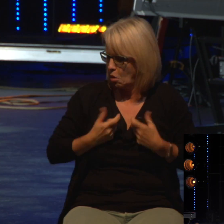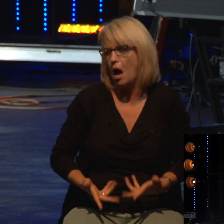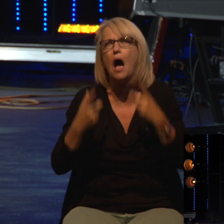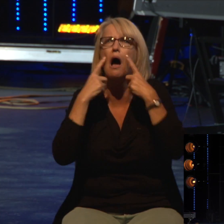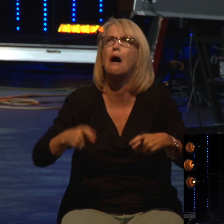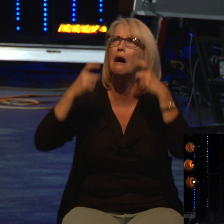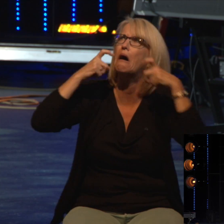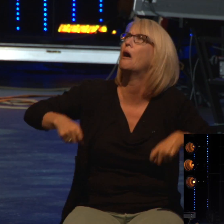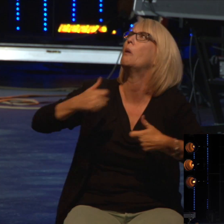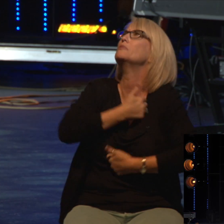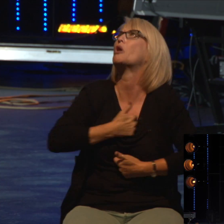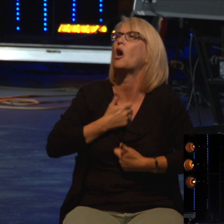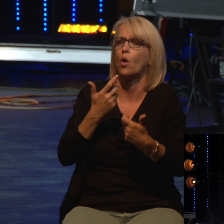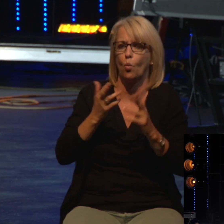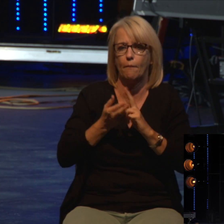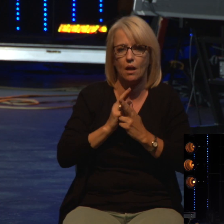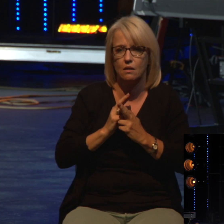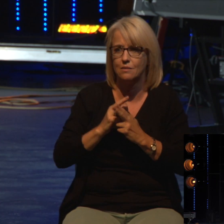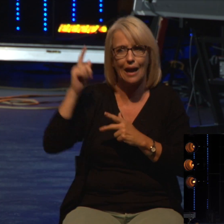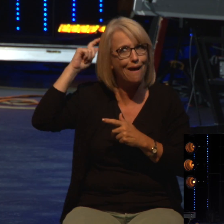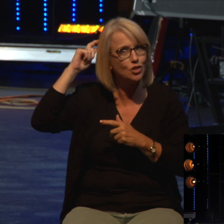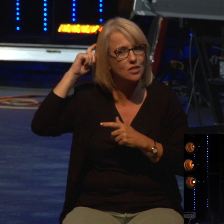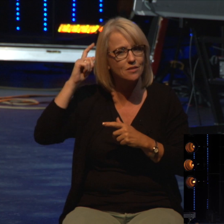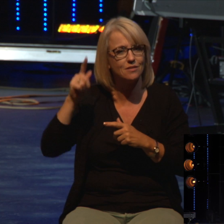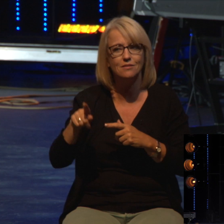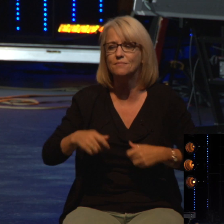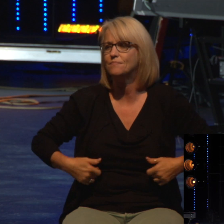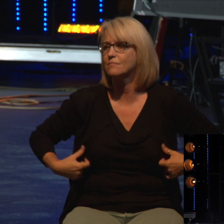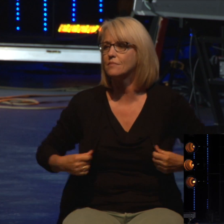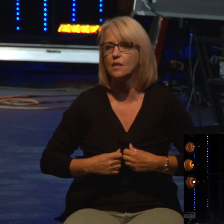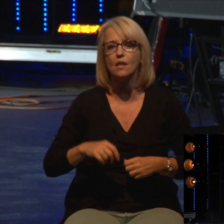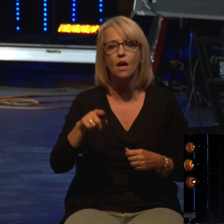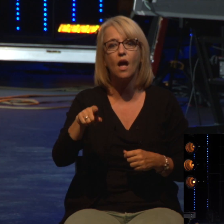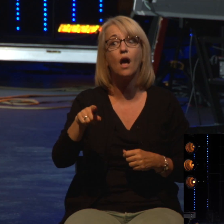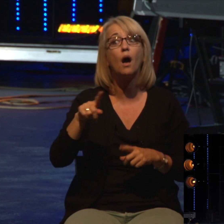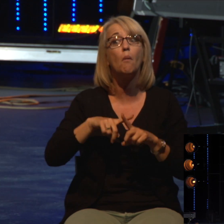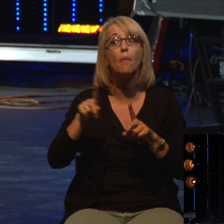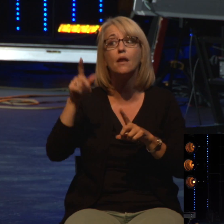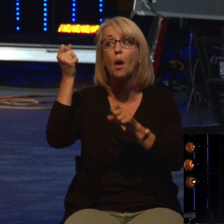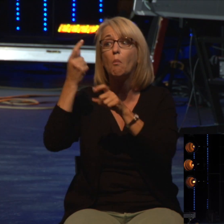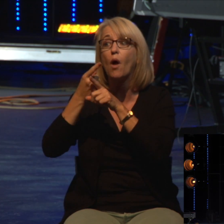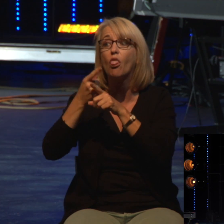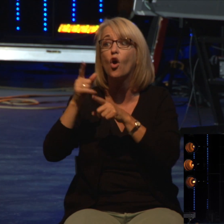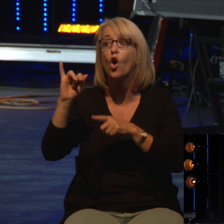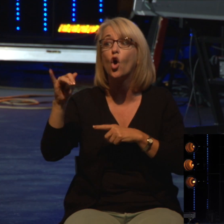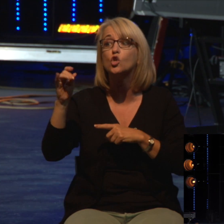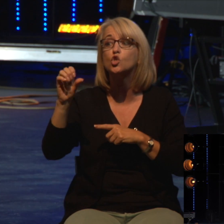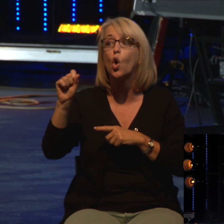tears and repented. But it was a little different with the brothers of Joseph. They sold him into